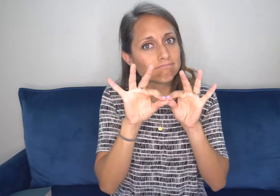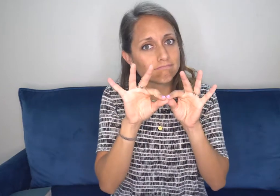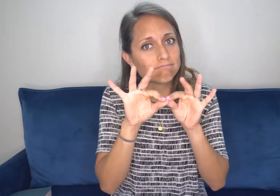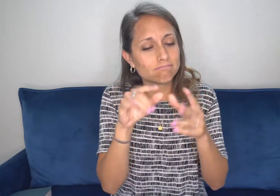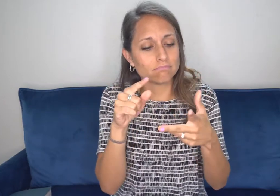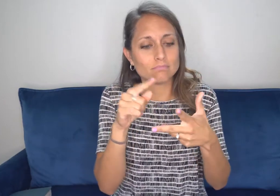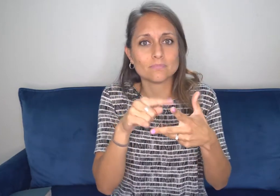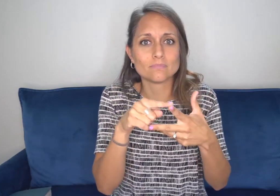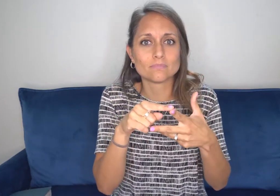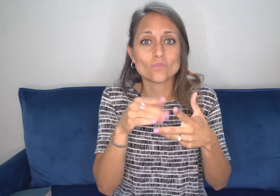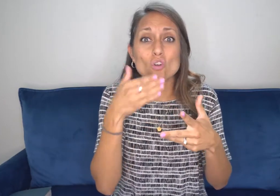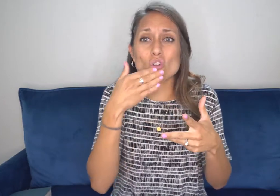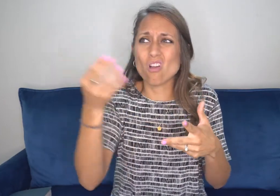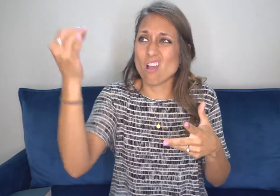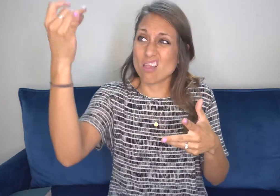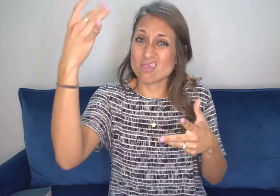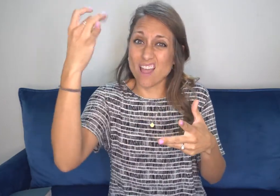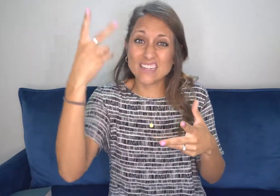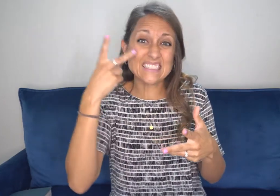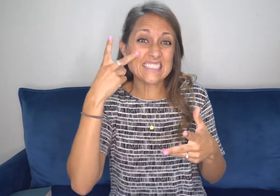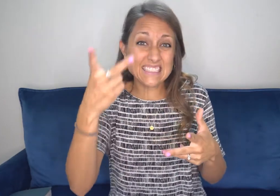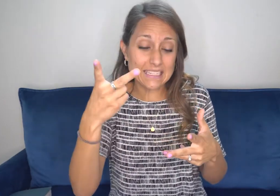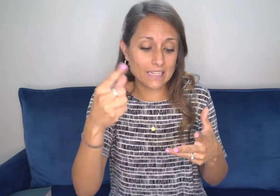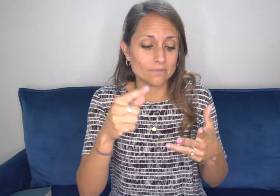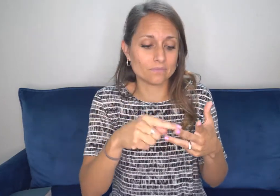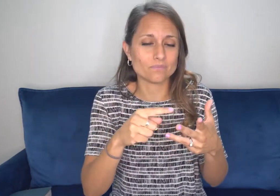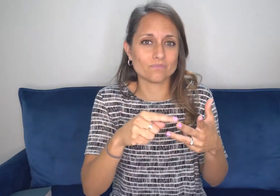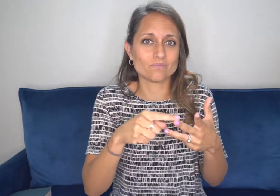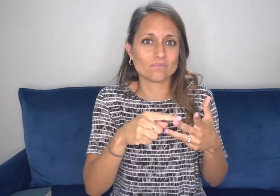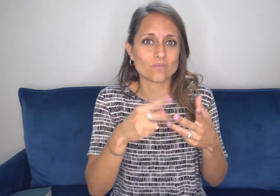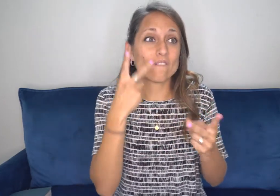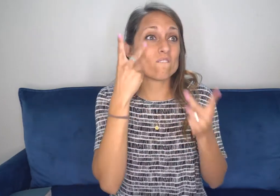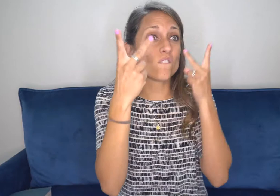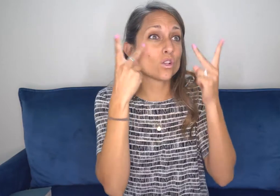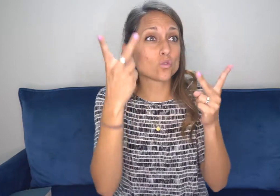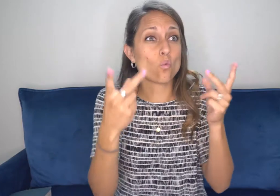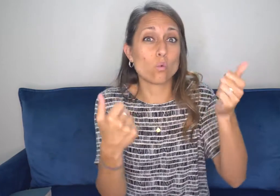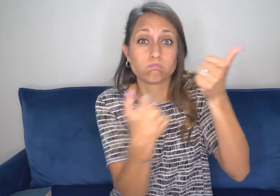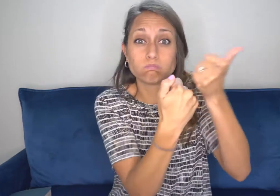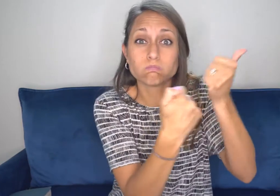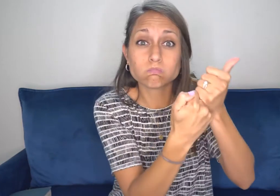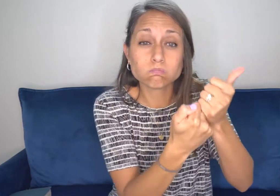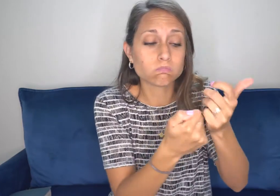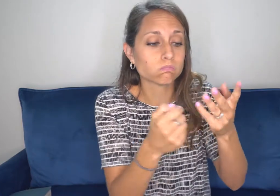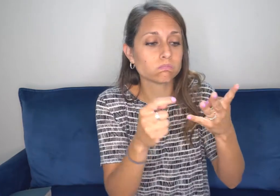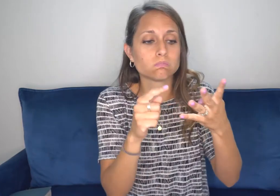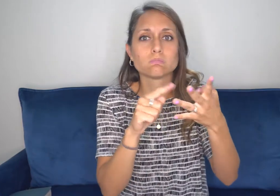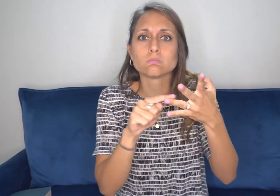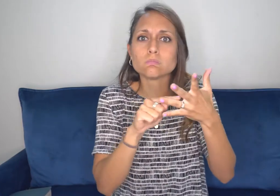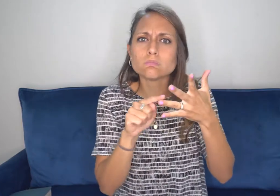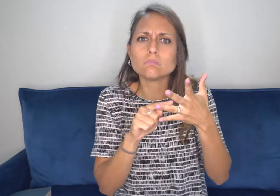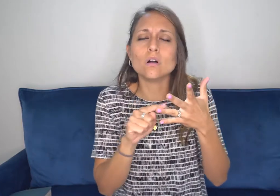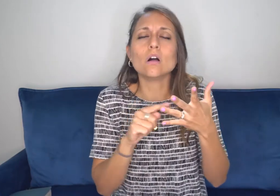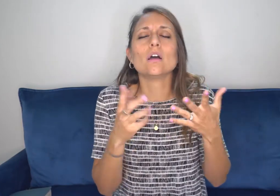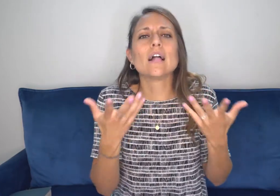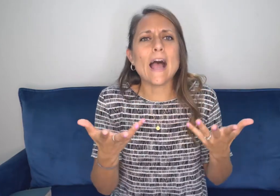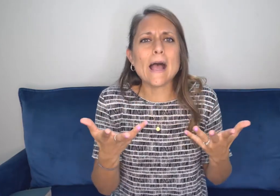recommend certain things like having a certified interpreter. That's very important. Or having good lighting so they can see their interpreter.